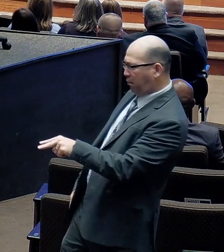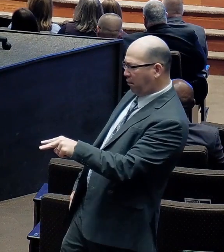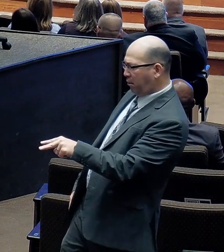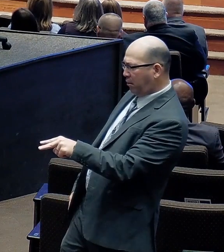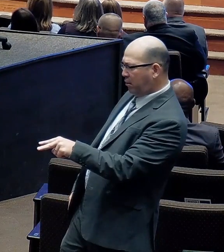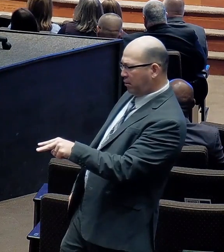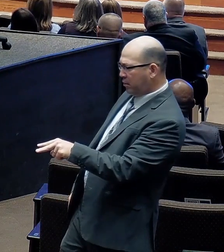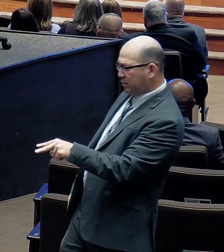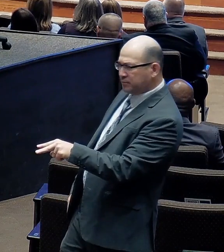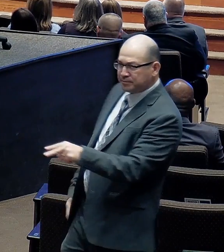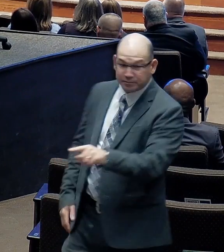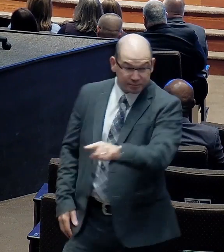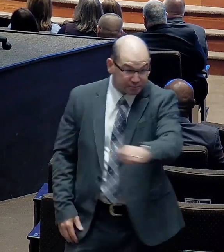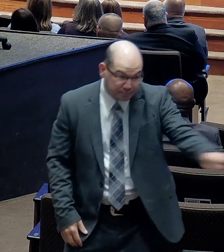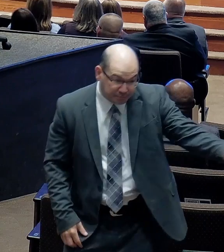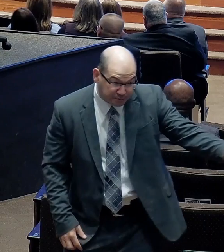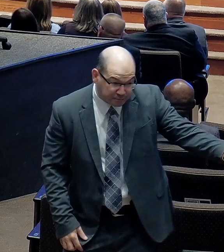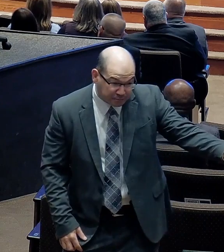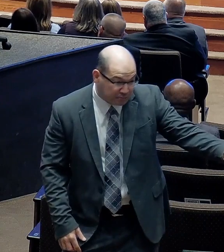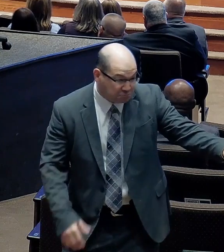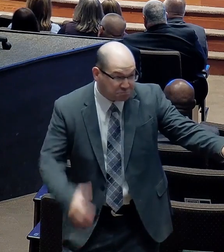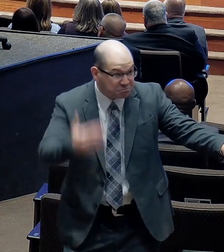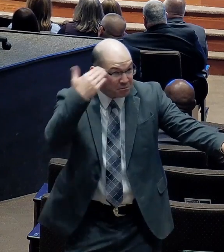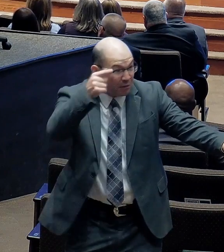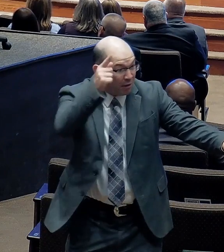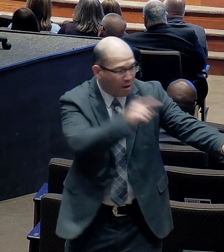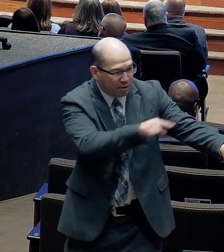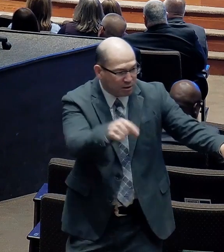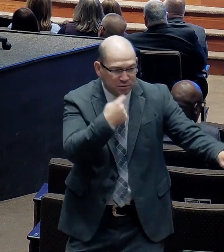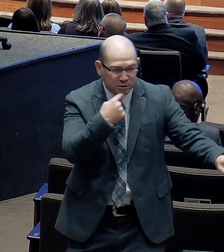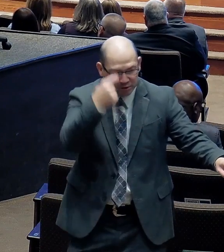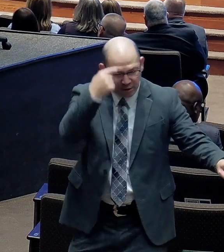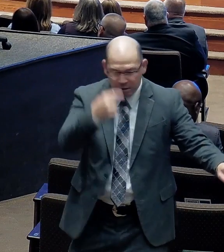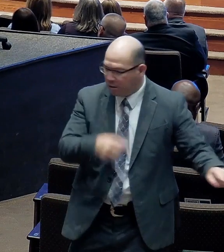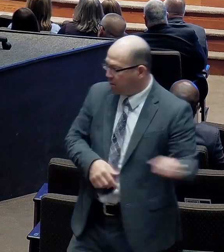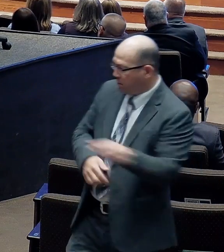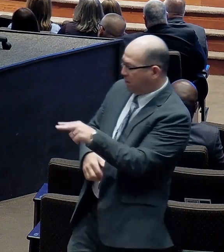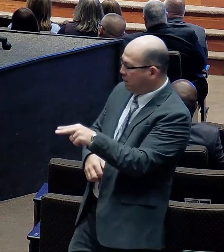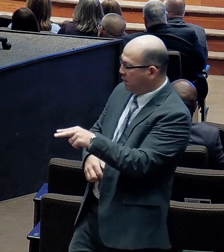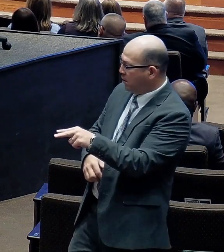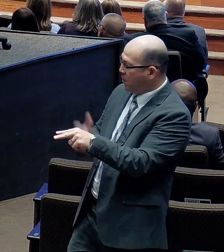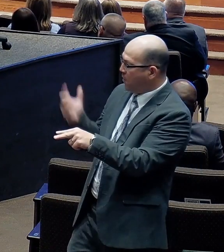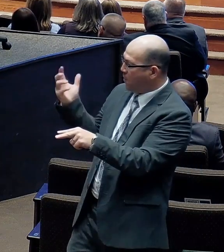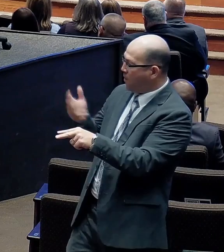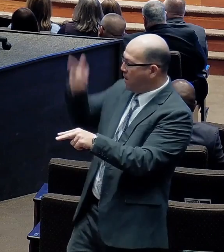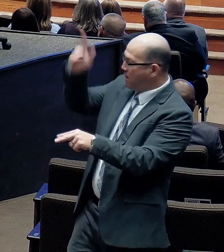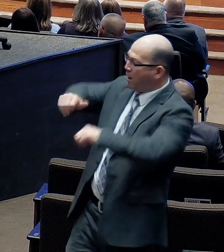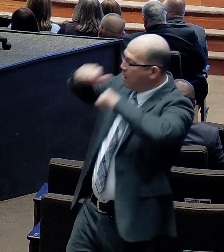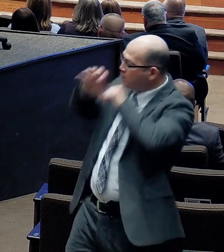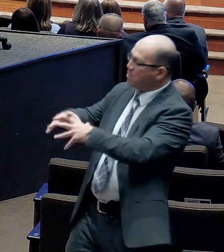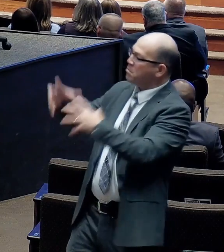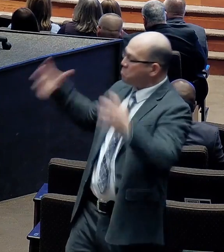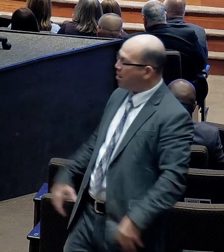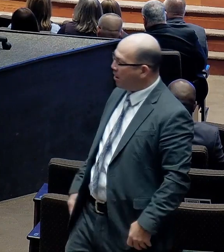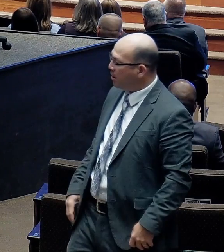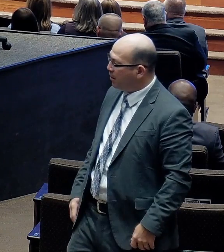know God. And they said, The Lord hath done great things for them. And they answered,